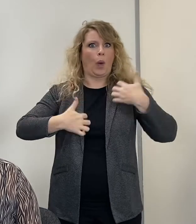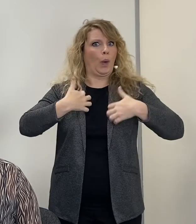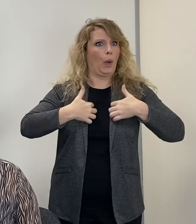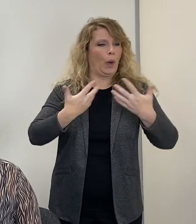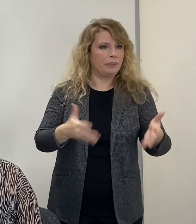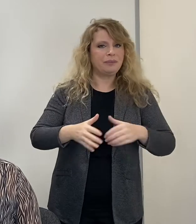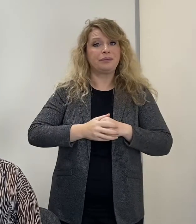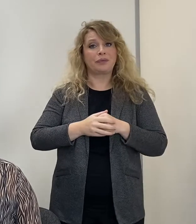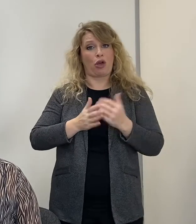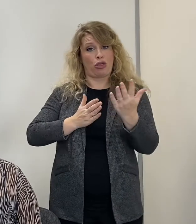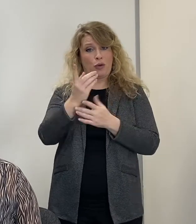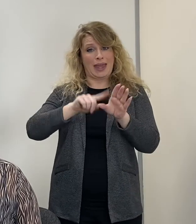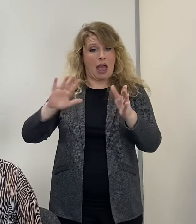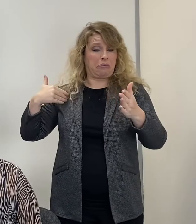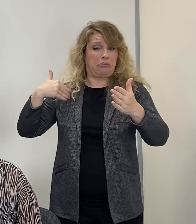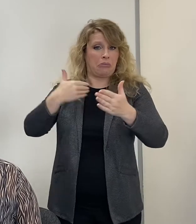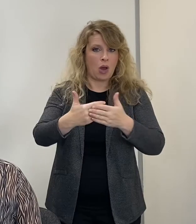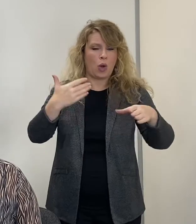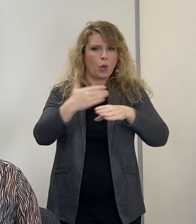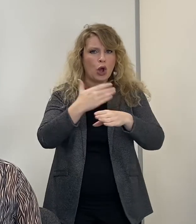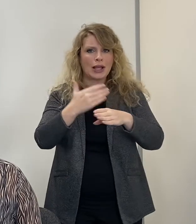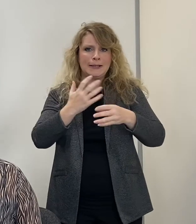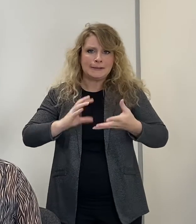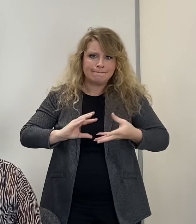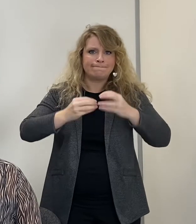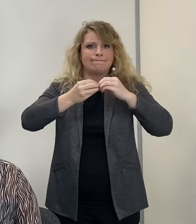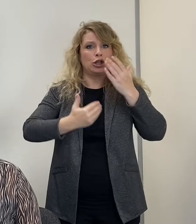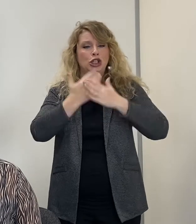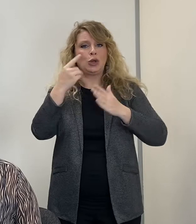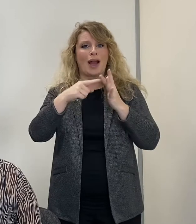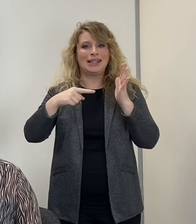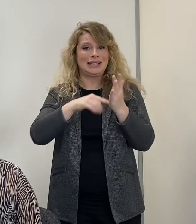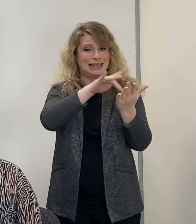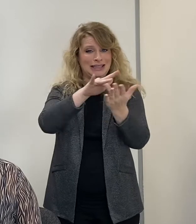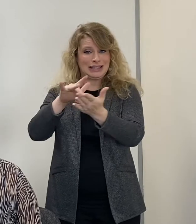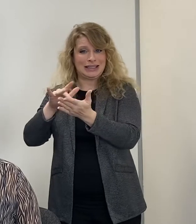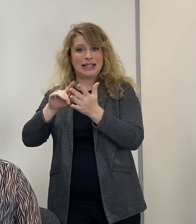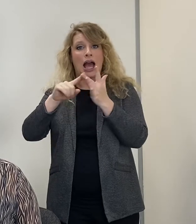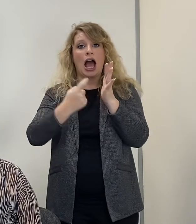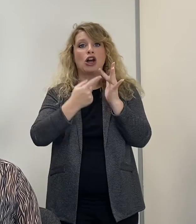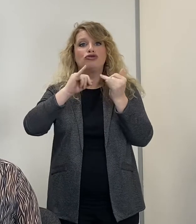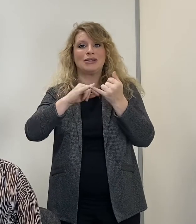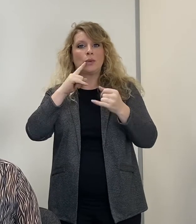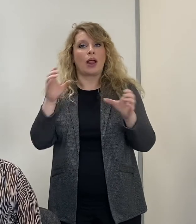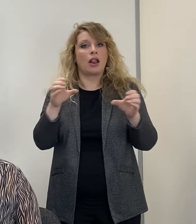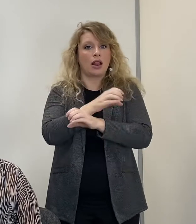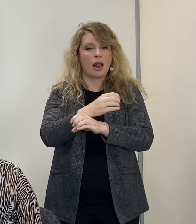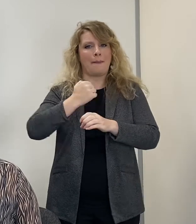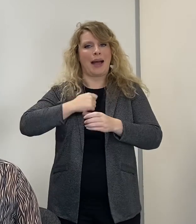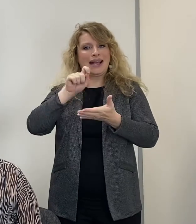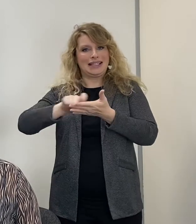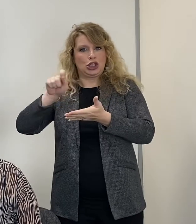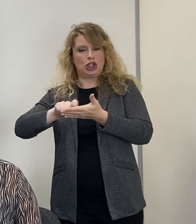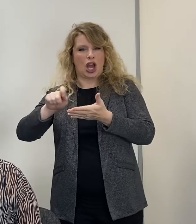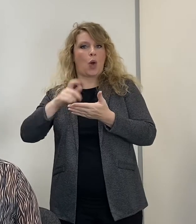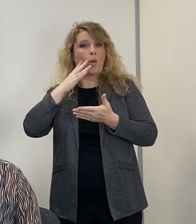Throughout 2019, we have been working on building our new IT system for centres. Iris will replace my signature in